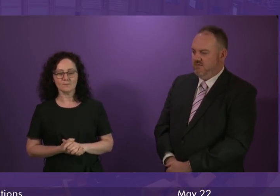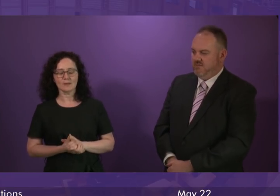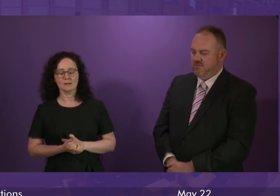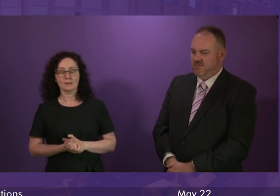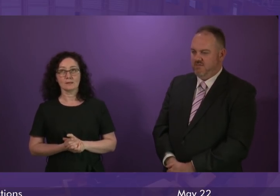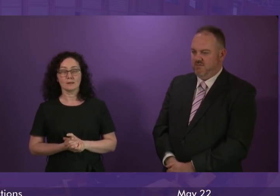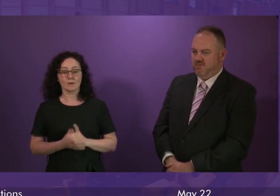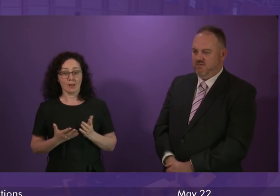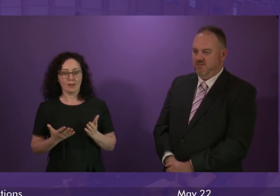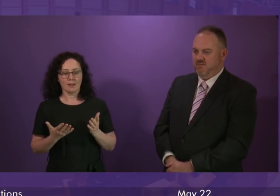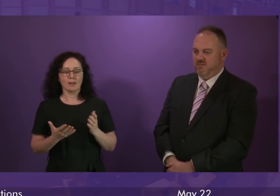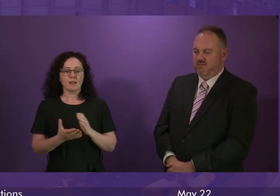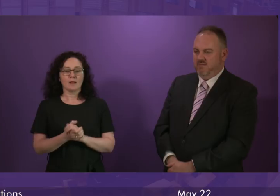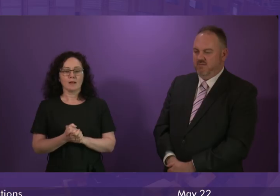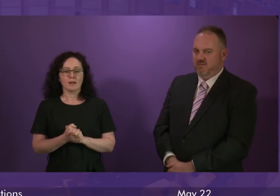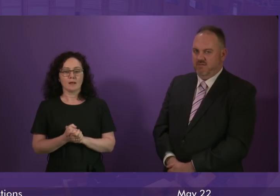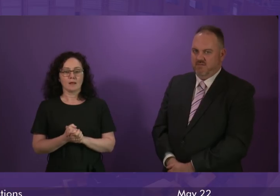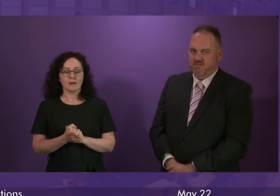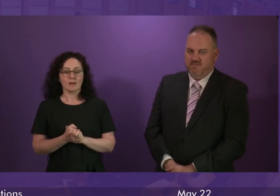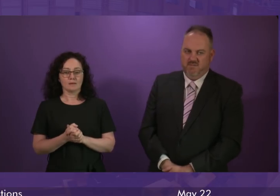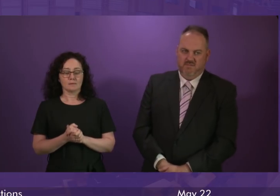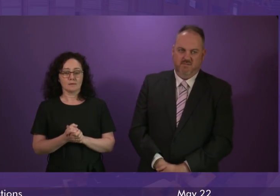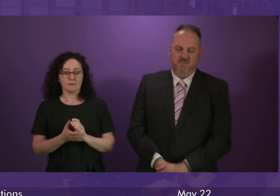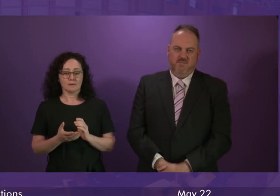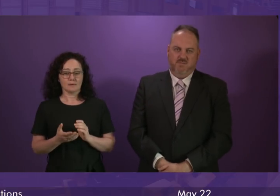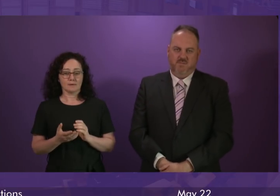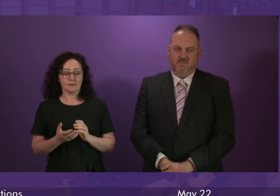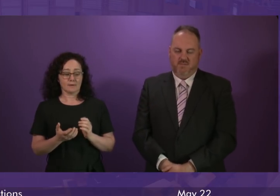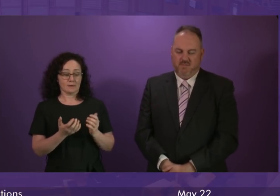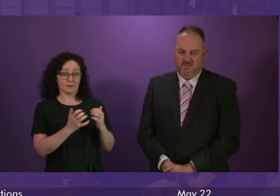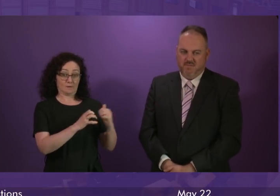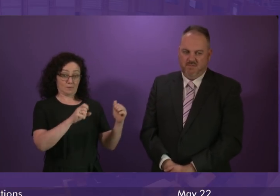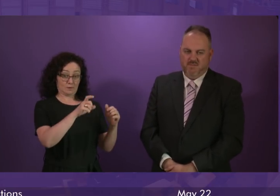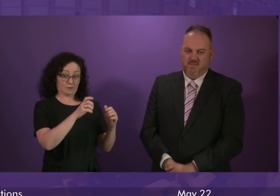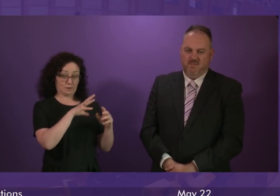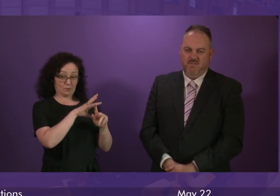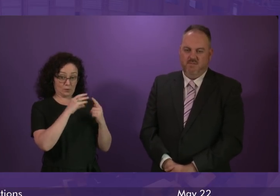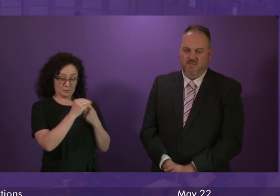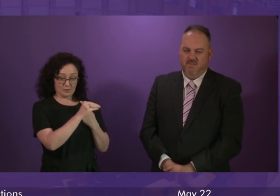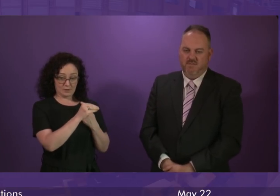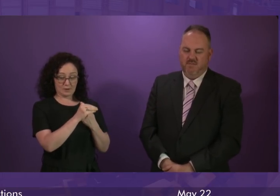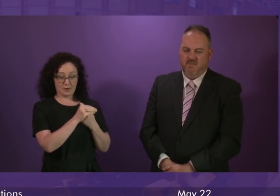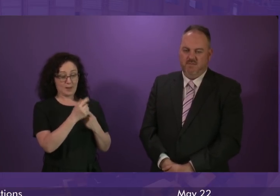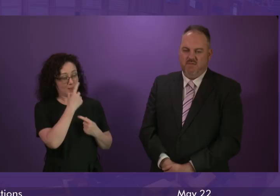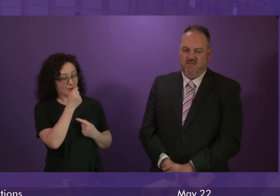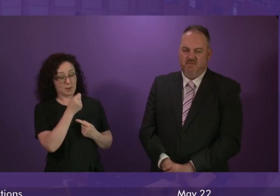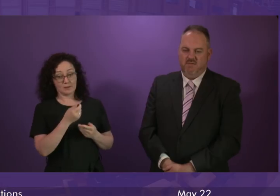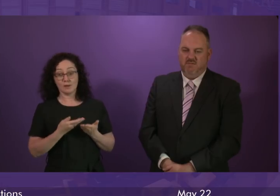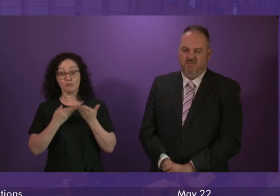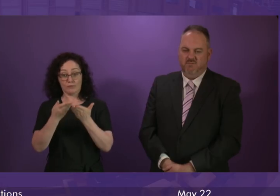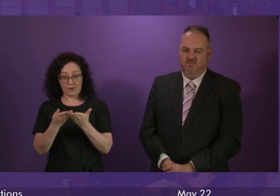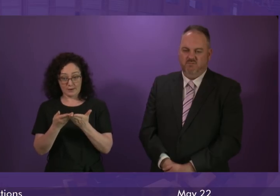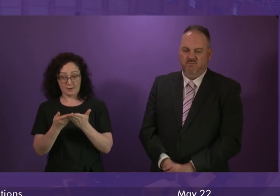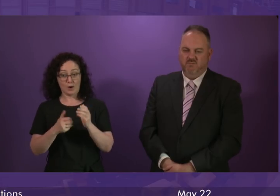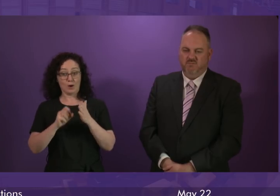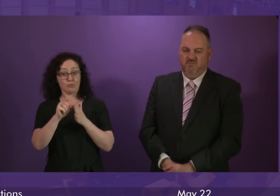Well, the record of the Conservative Westminster Government in delivering infrastructure projects on time, on budget, or indeed at all,